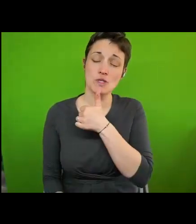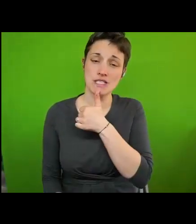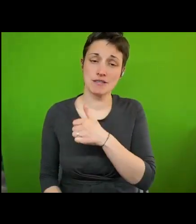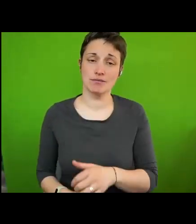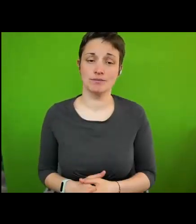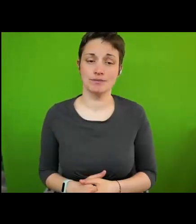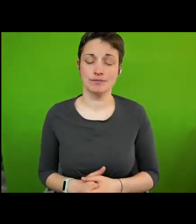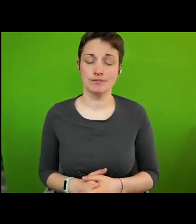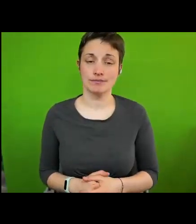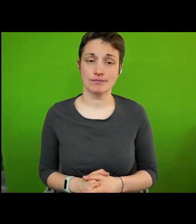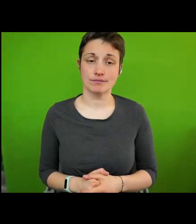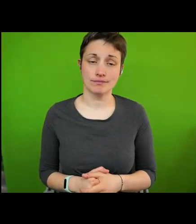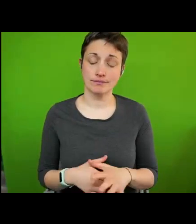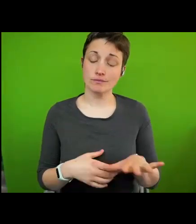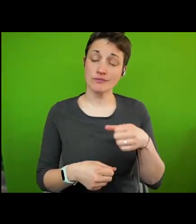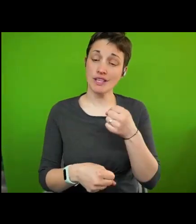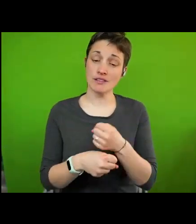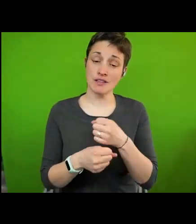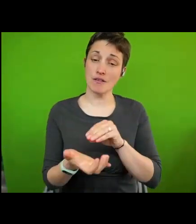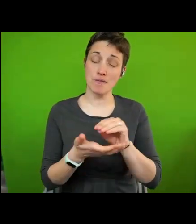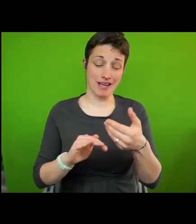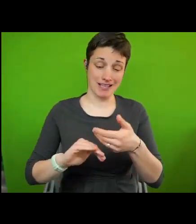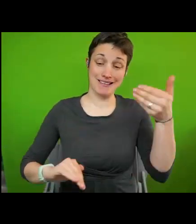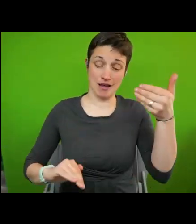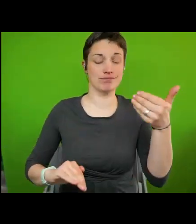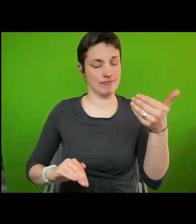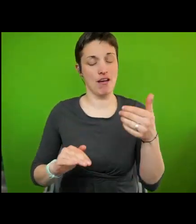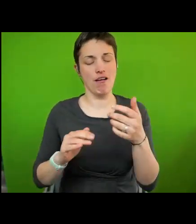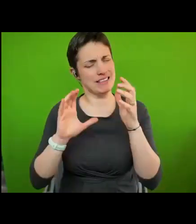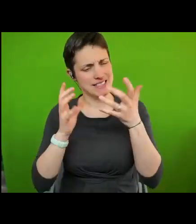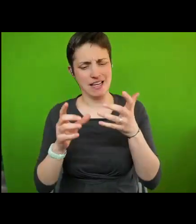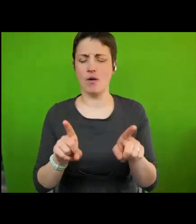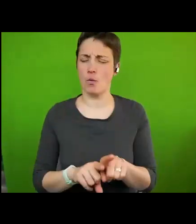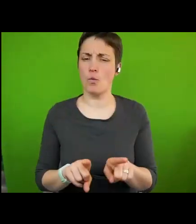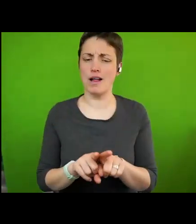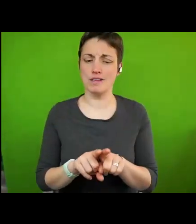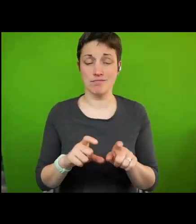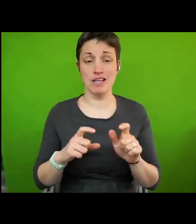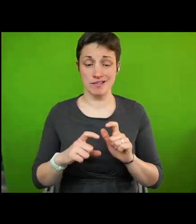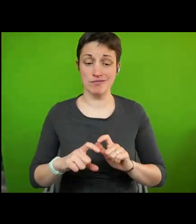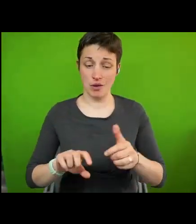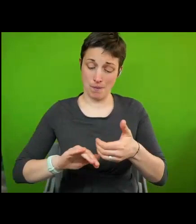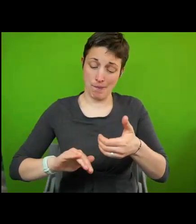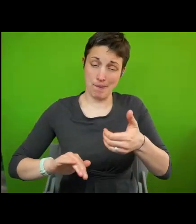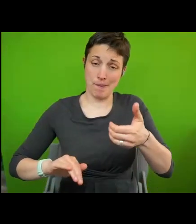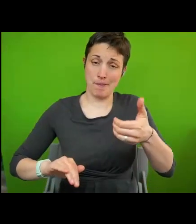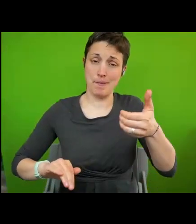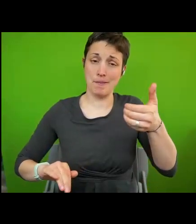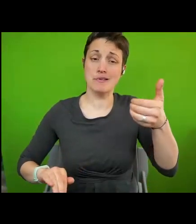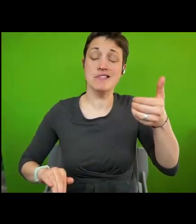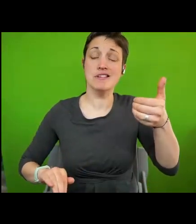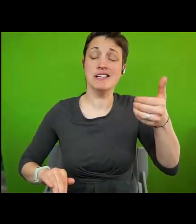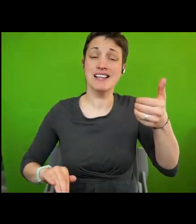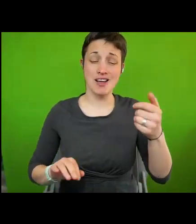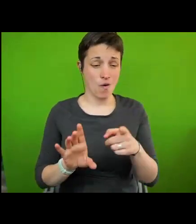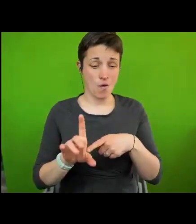The gender pay gap is another issue of concern, and has been for a number of years. continues to rise, and in York is